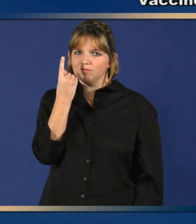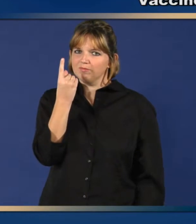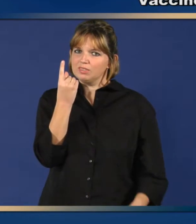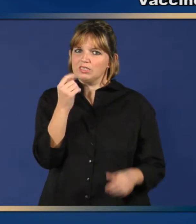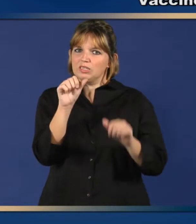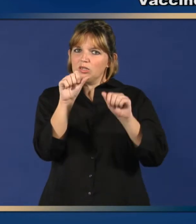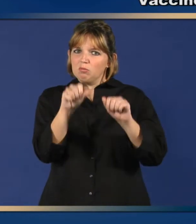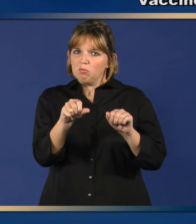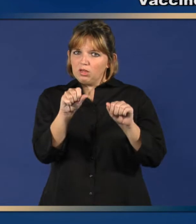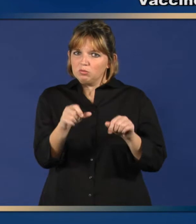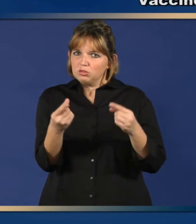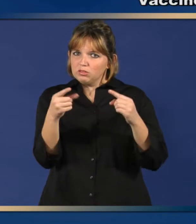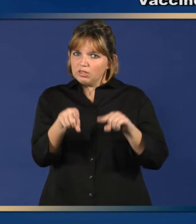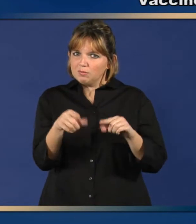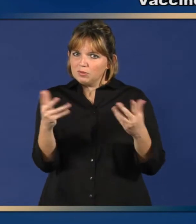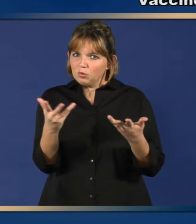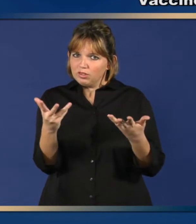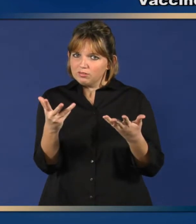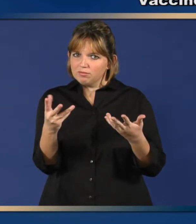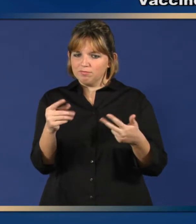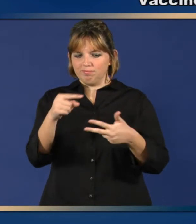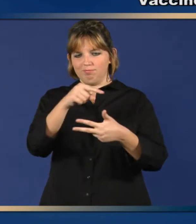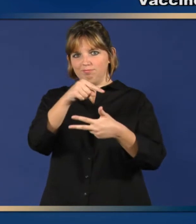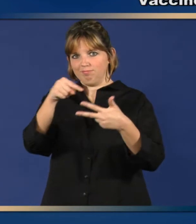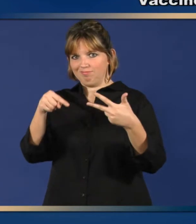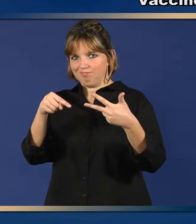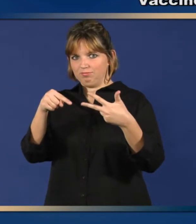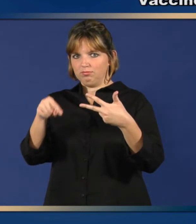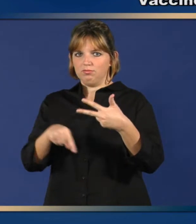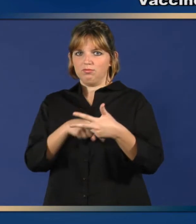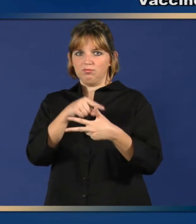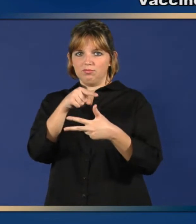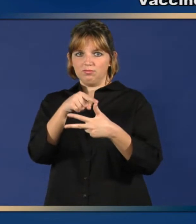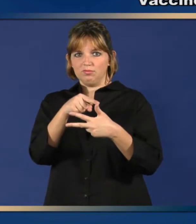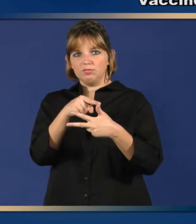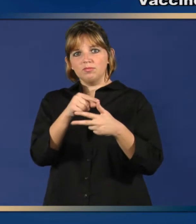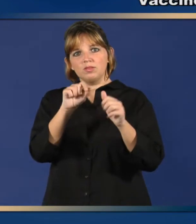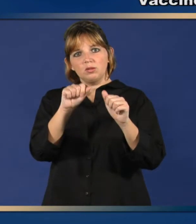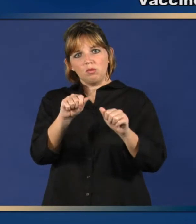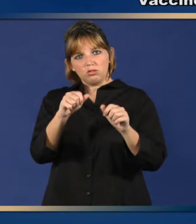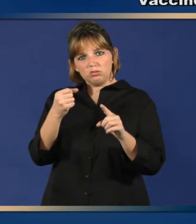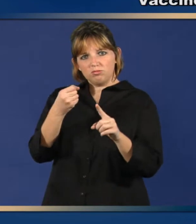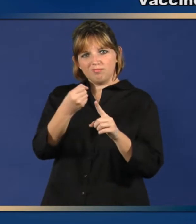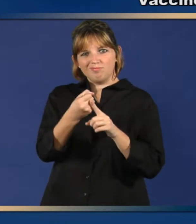Your child could catch a disease that is dangerous or deadly.